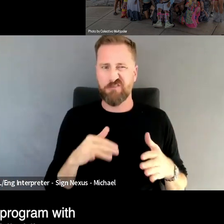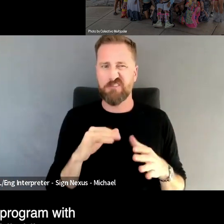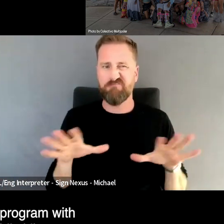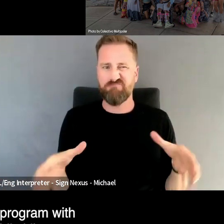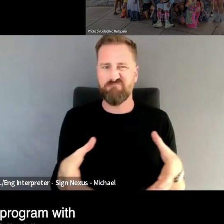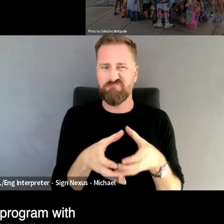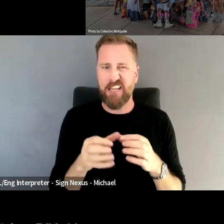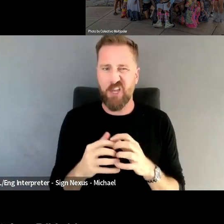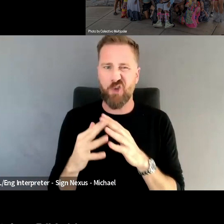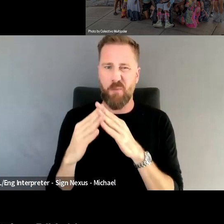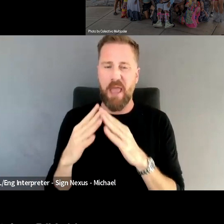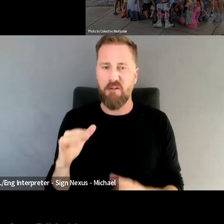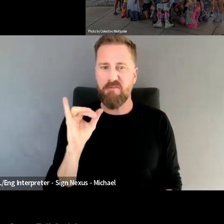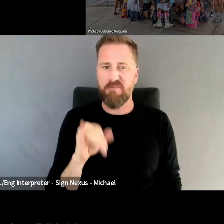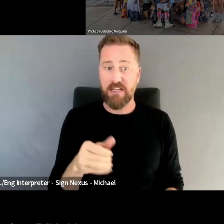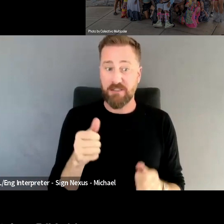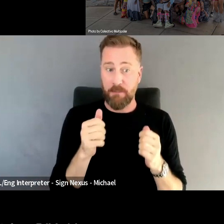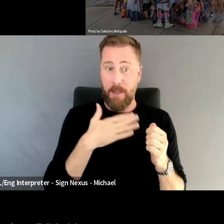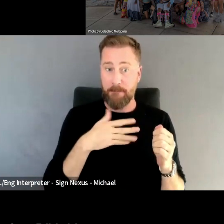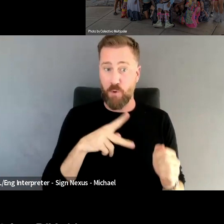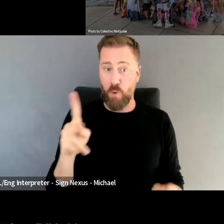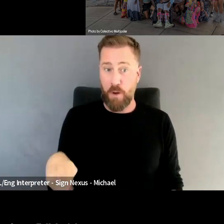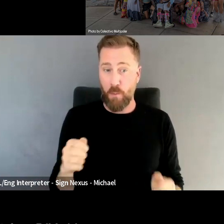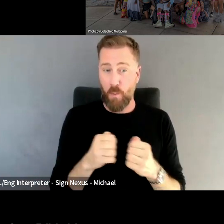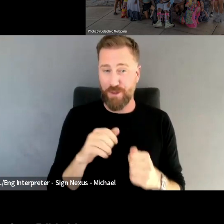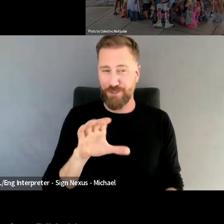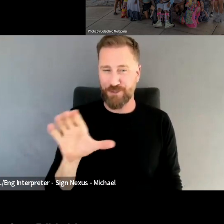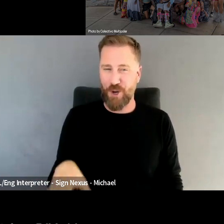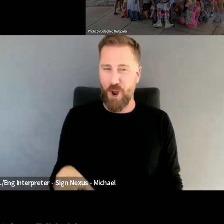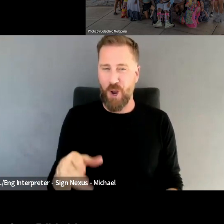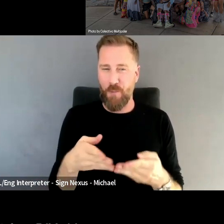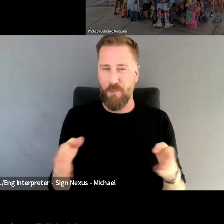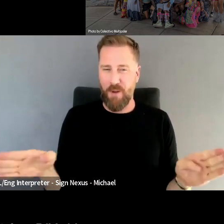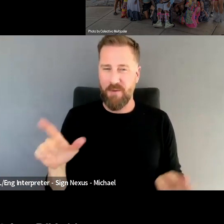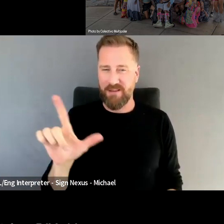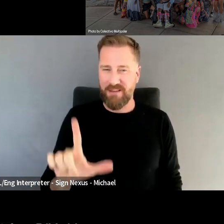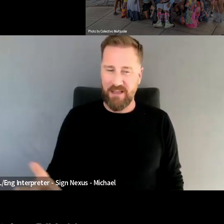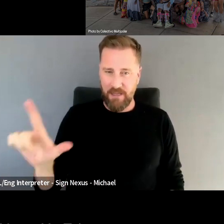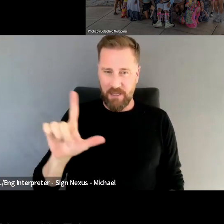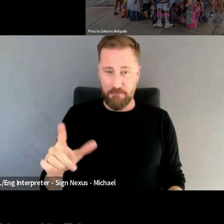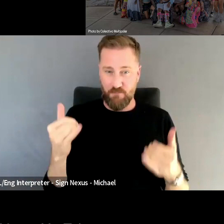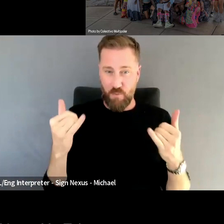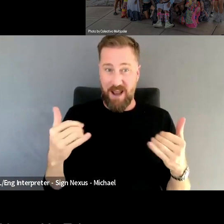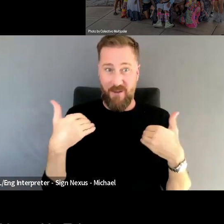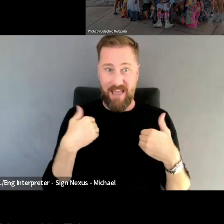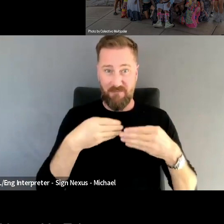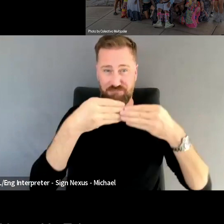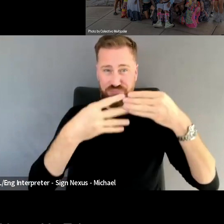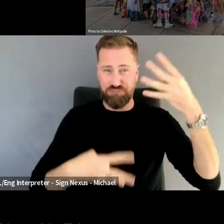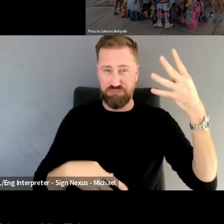Library. There are currently 90 free DIY videos on the